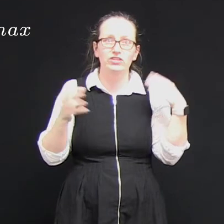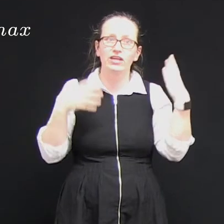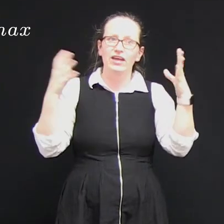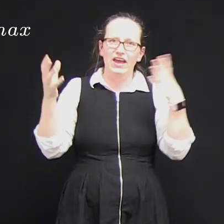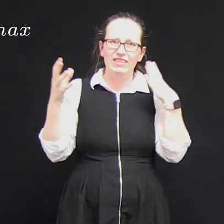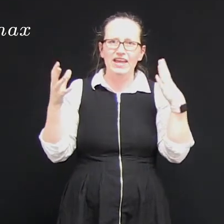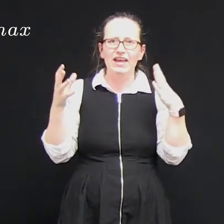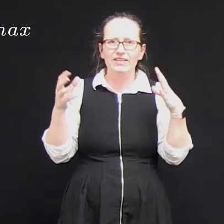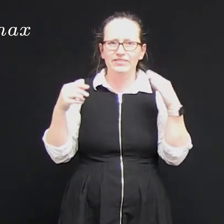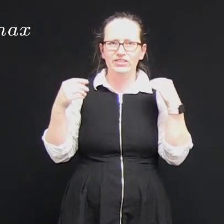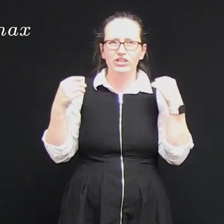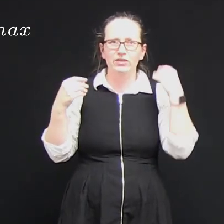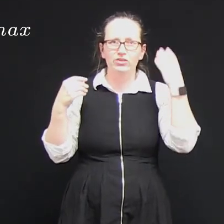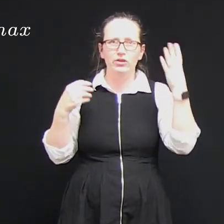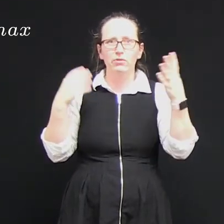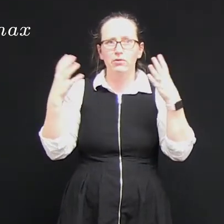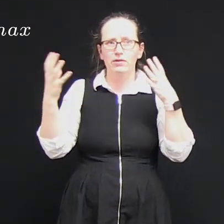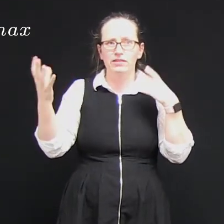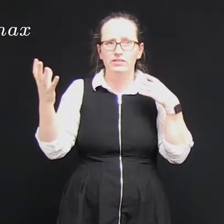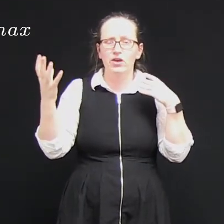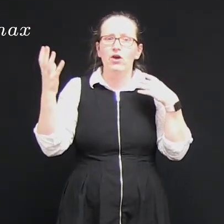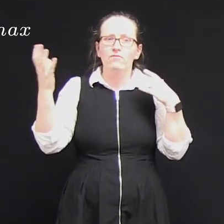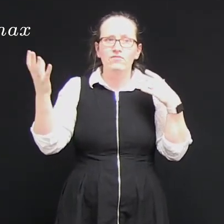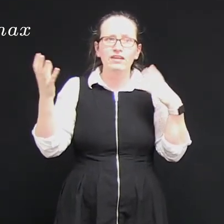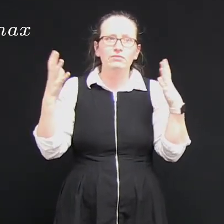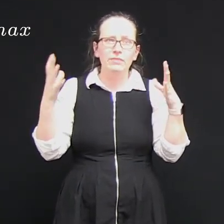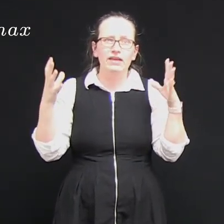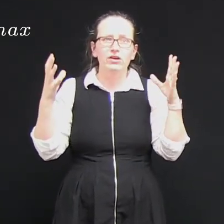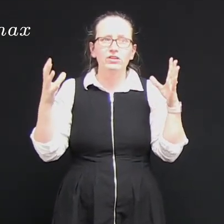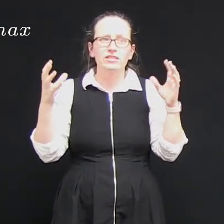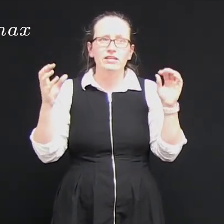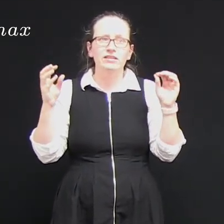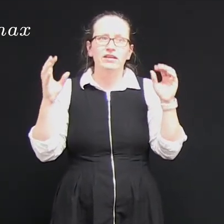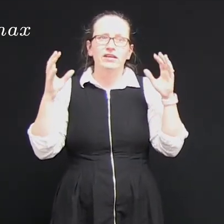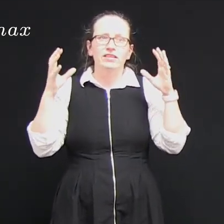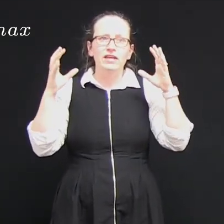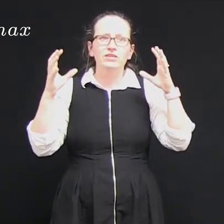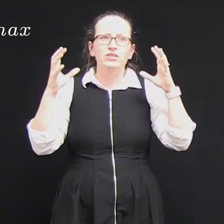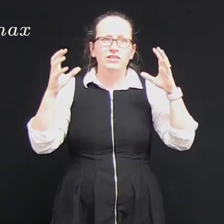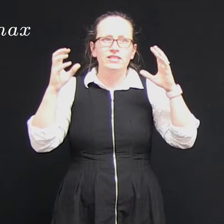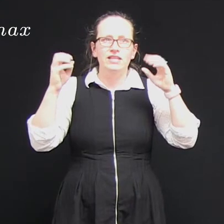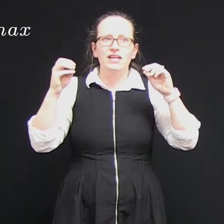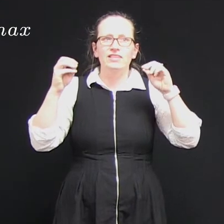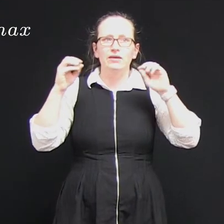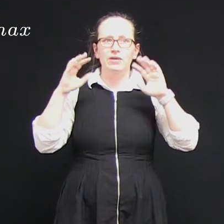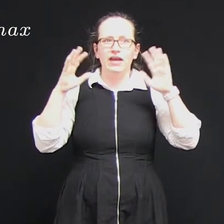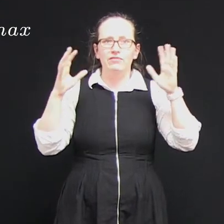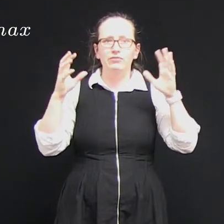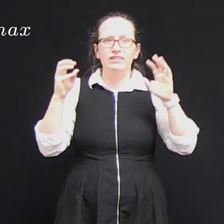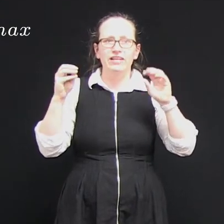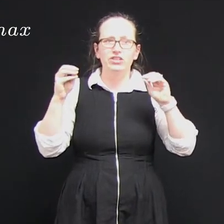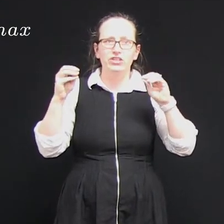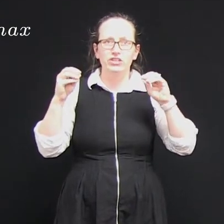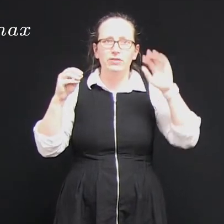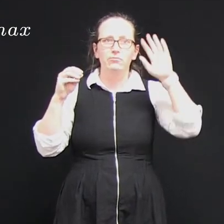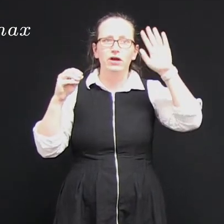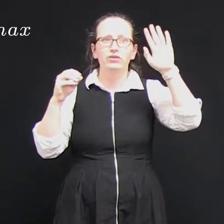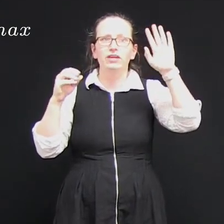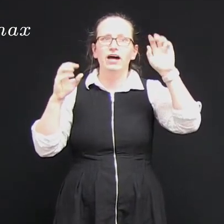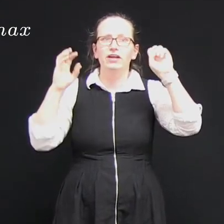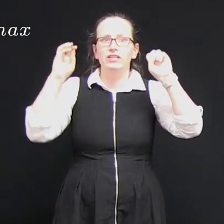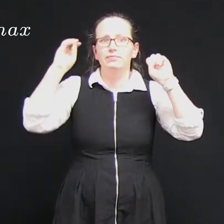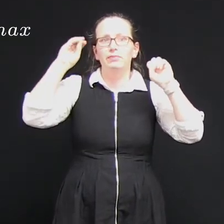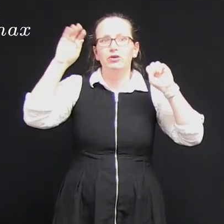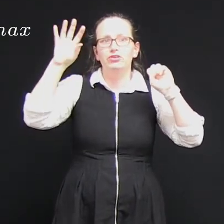isn't changing and the air doesn't change so rho and v remain constant then you can see that we have the relationship